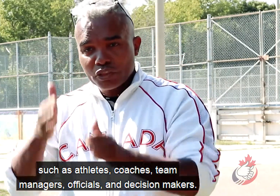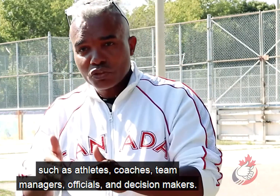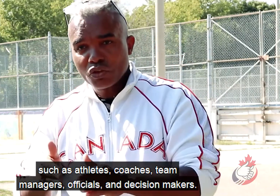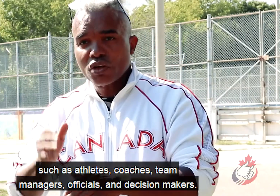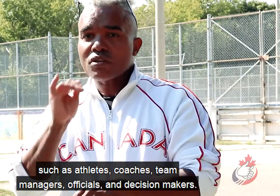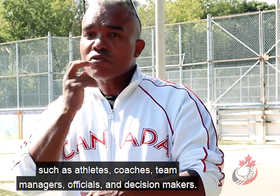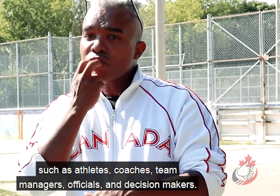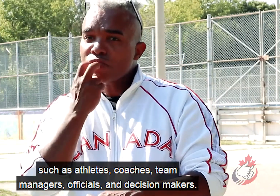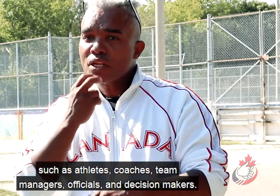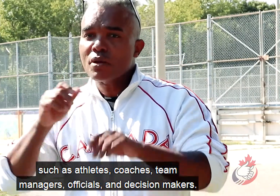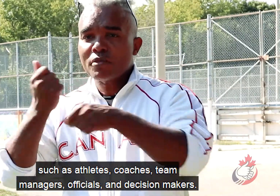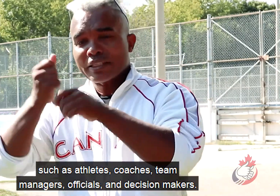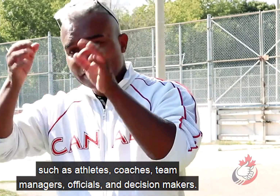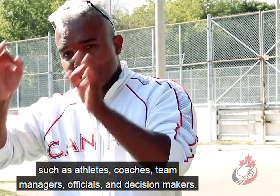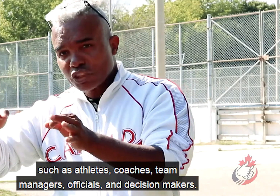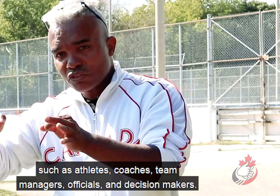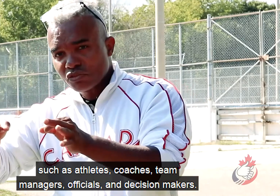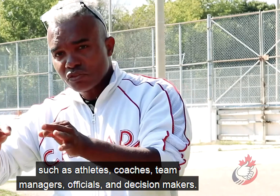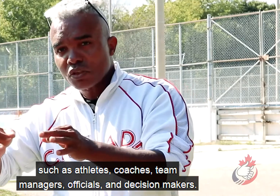managers, officials, and decision-makers.